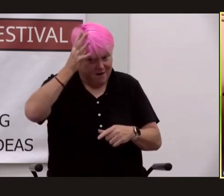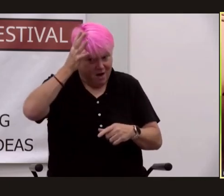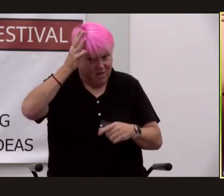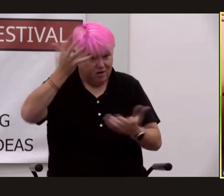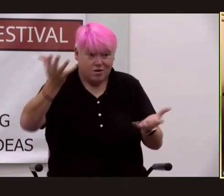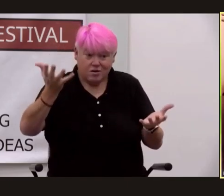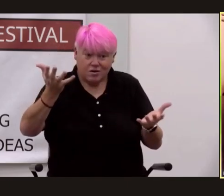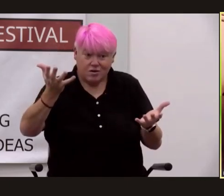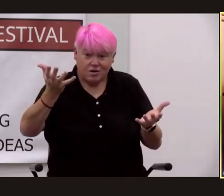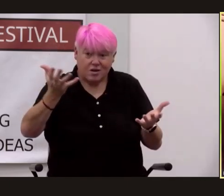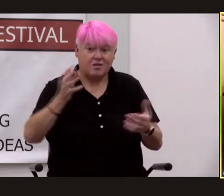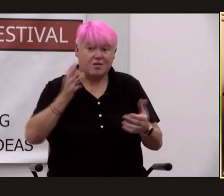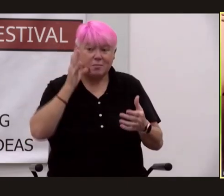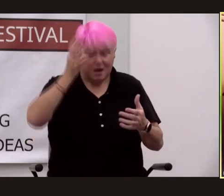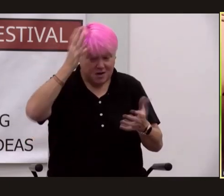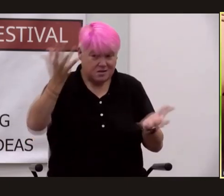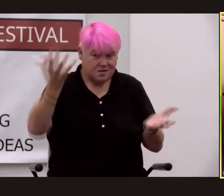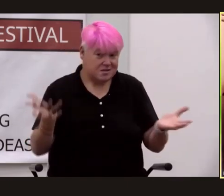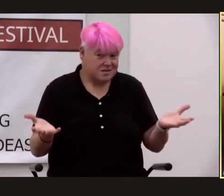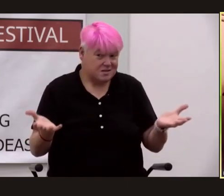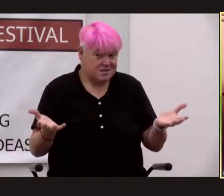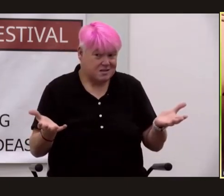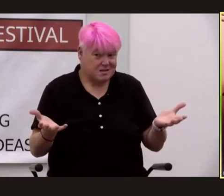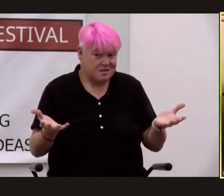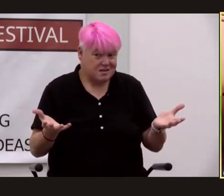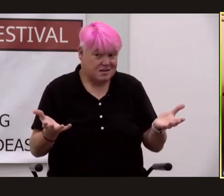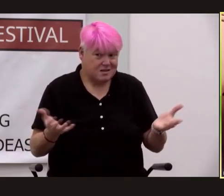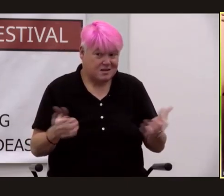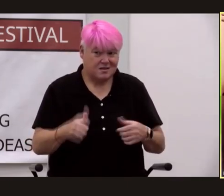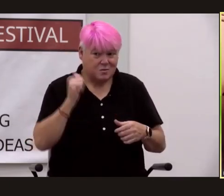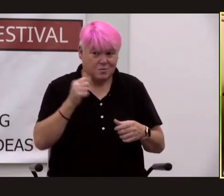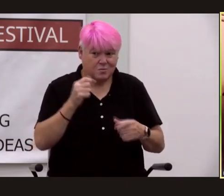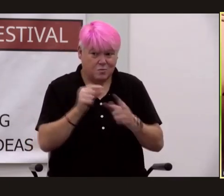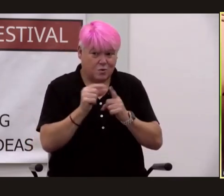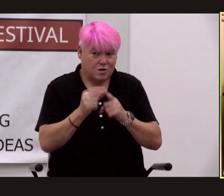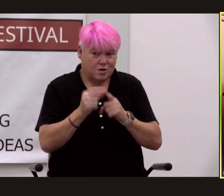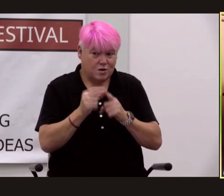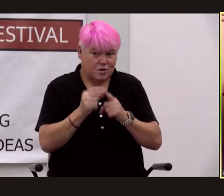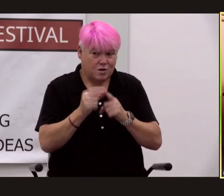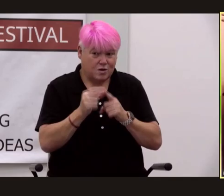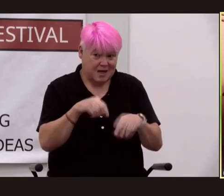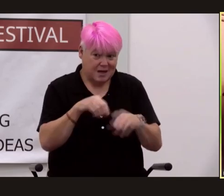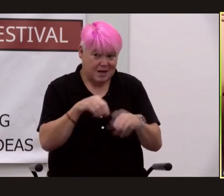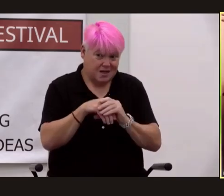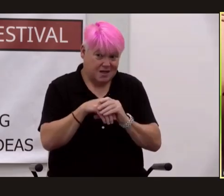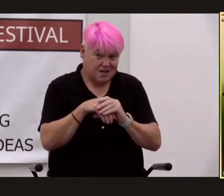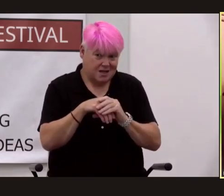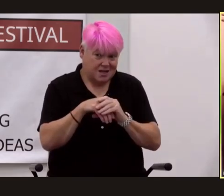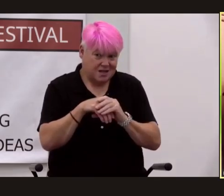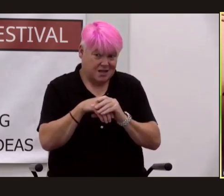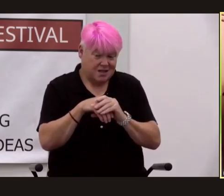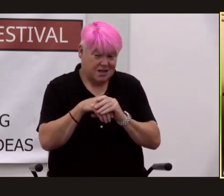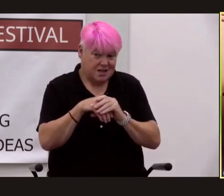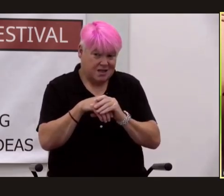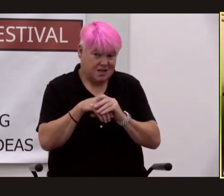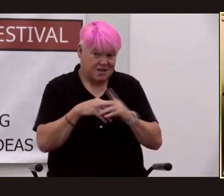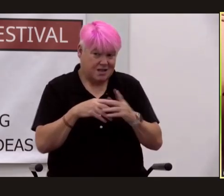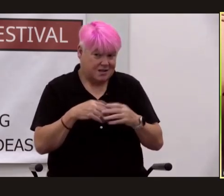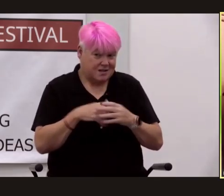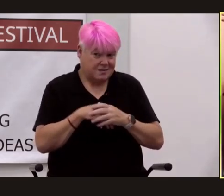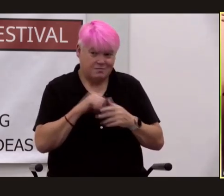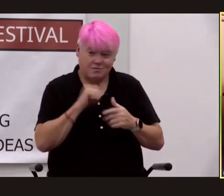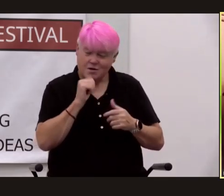emeritus professor word just came in the silva said as if he'd read the suspicion in robert's eyes